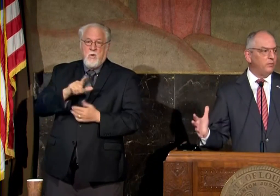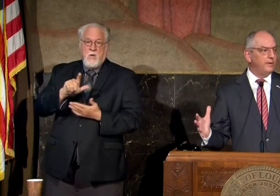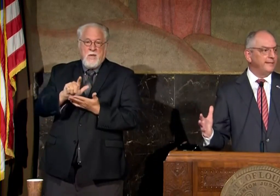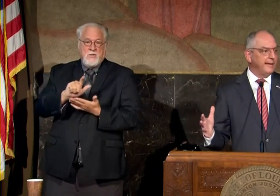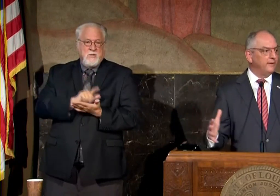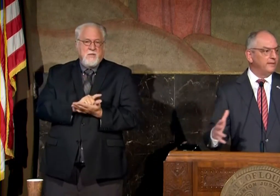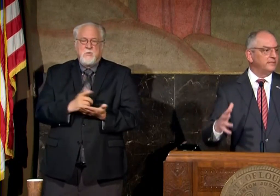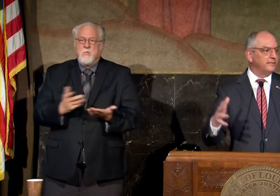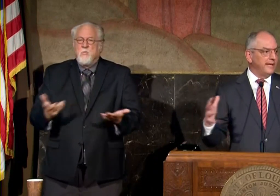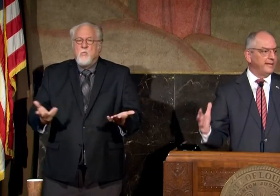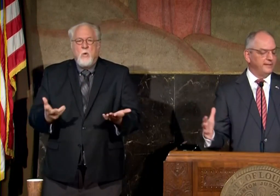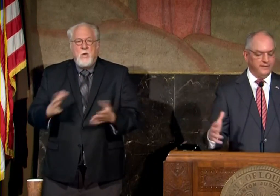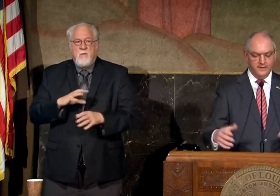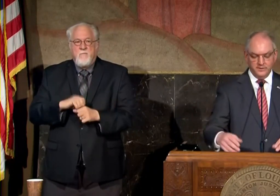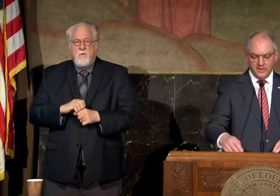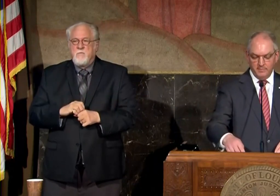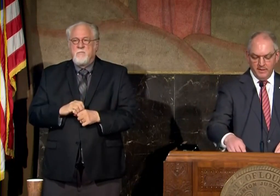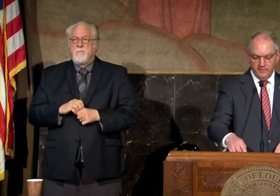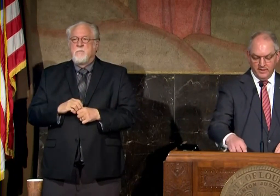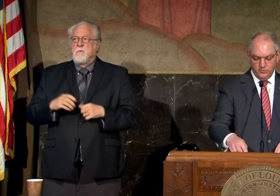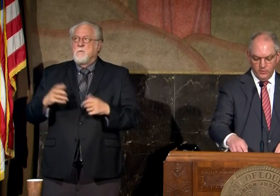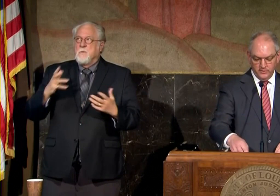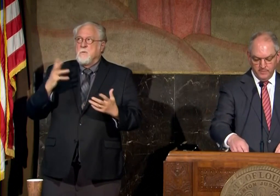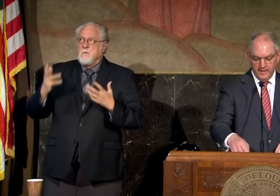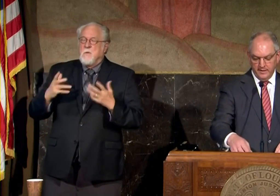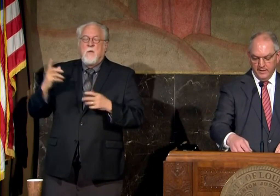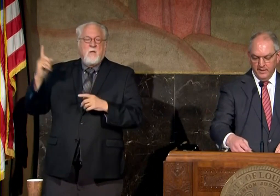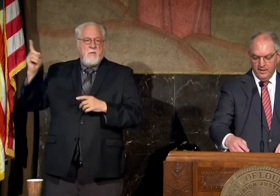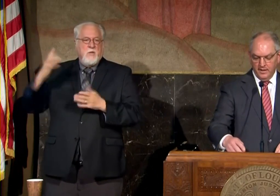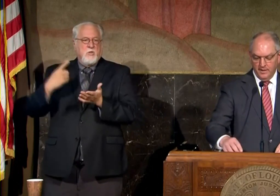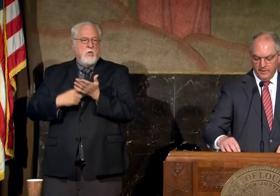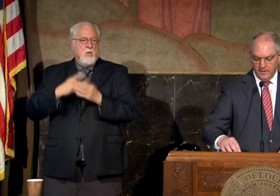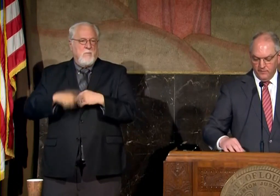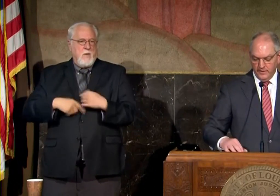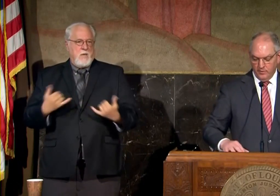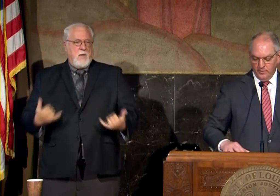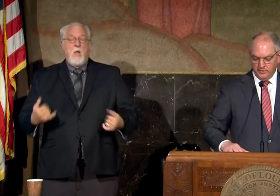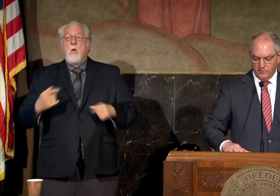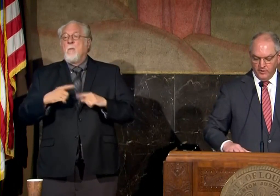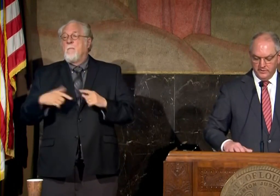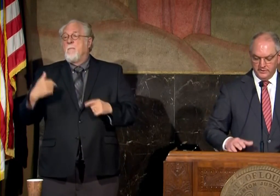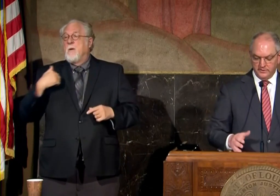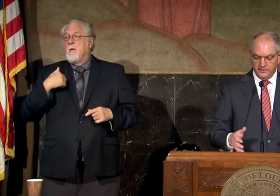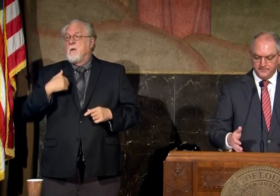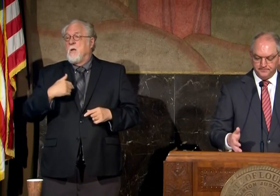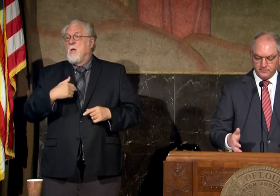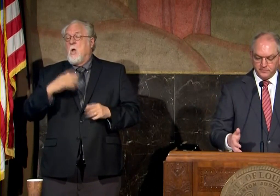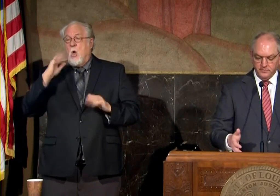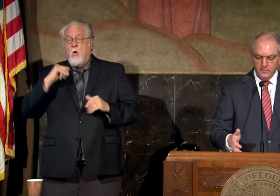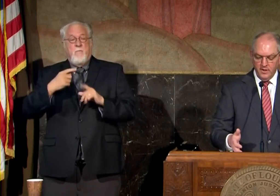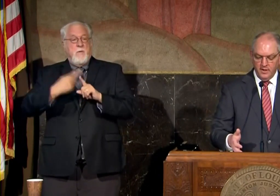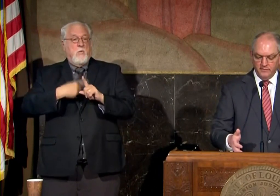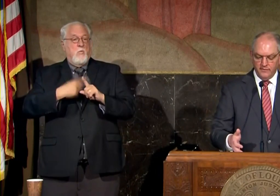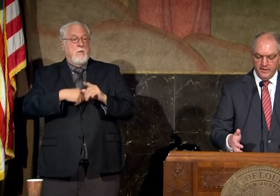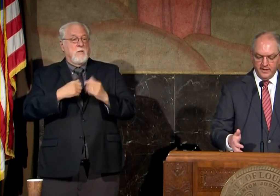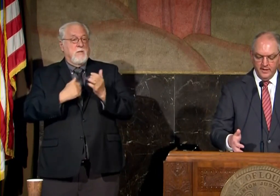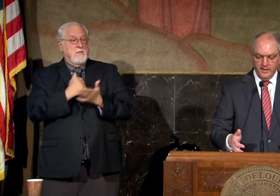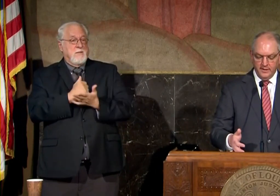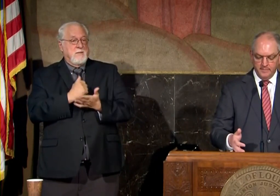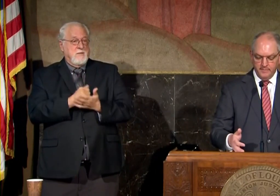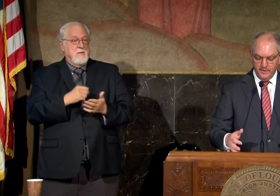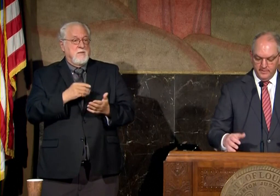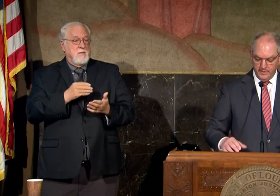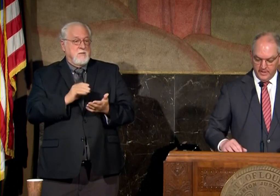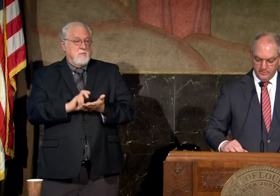know what that will entail it's taking shape even as we speak but hopefully there will be some rental assistance funding